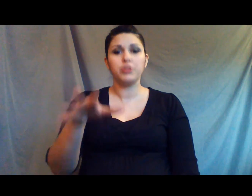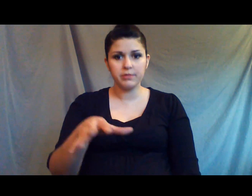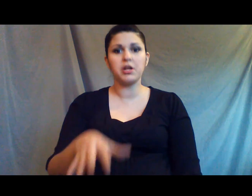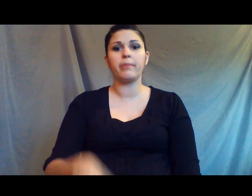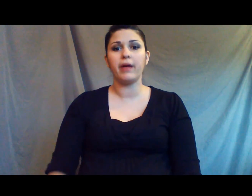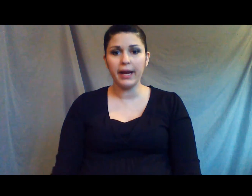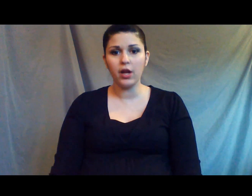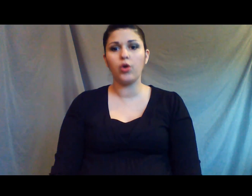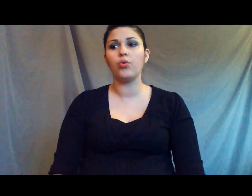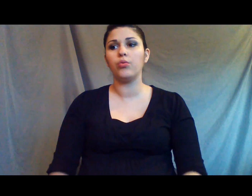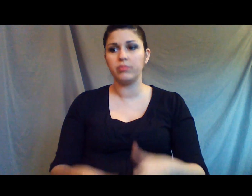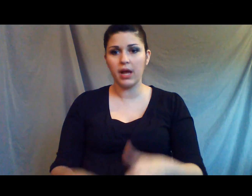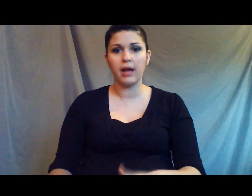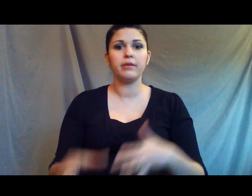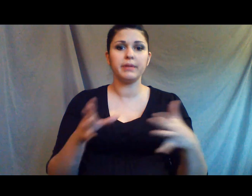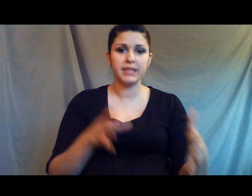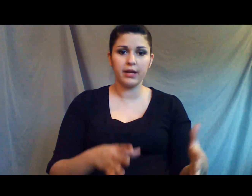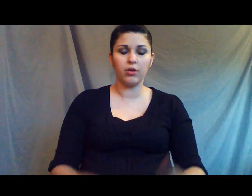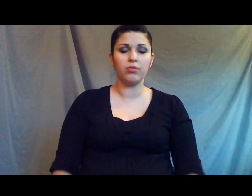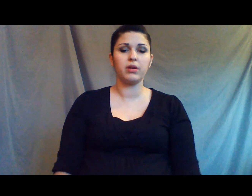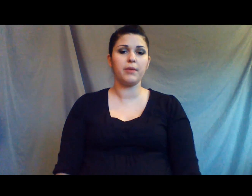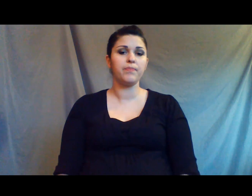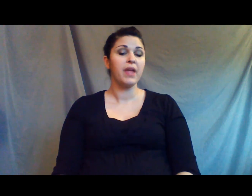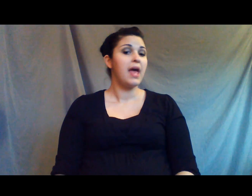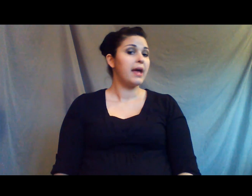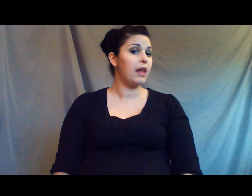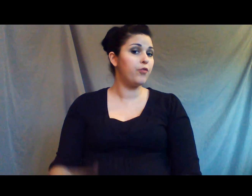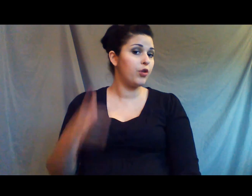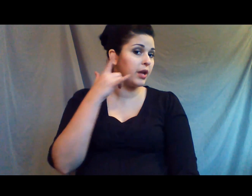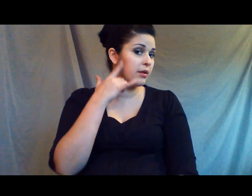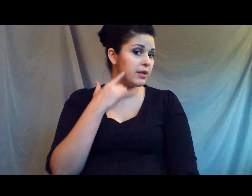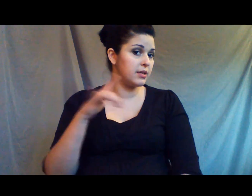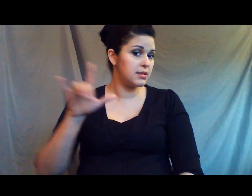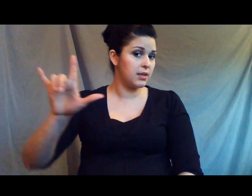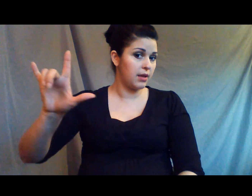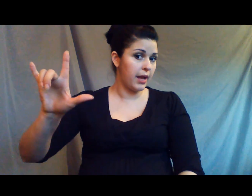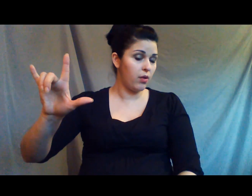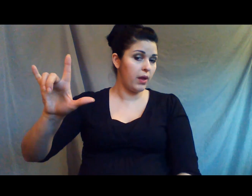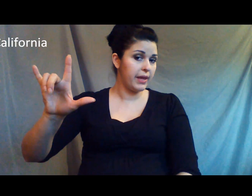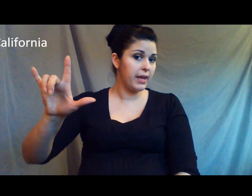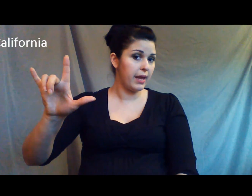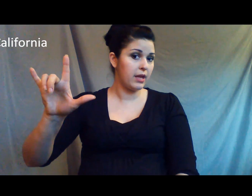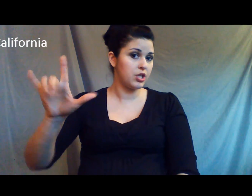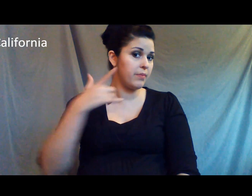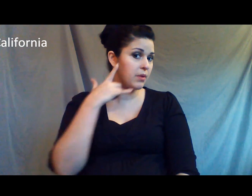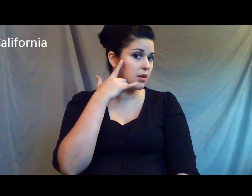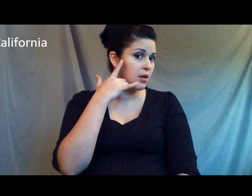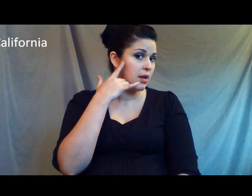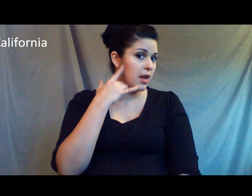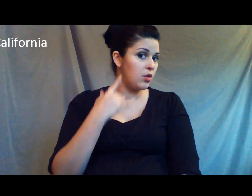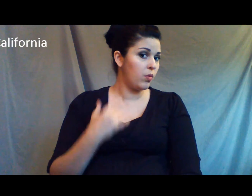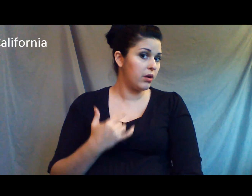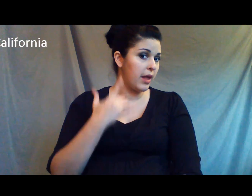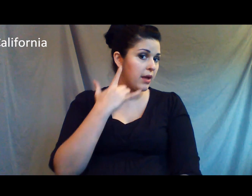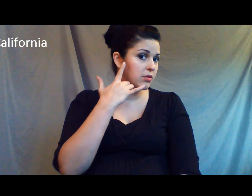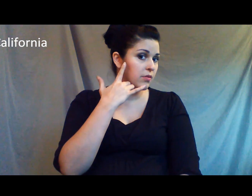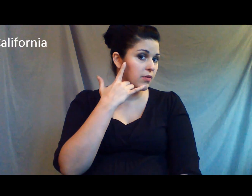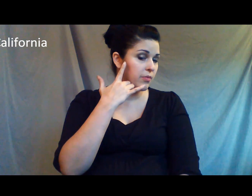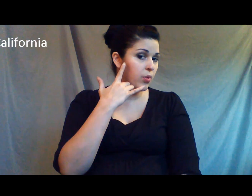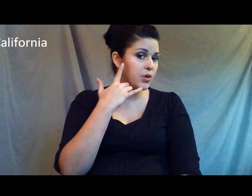she must be talking about Idaho, not potato. Okay? California is the I-L-Y handshape. And you wiggle that pointer